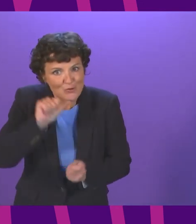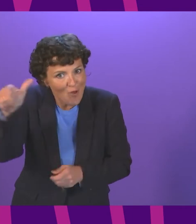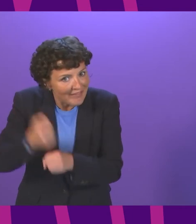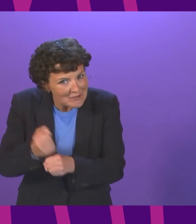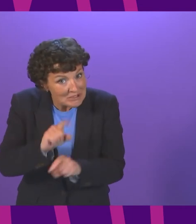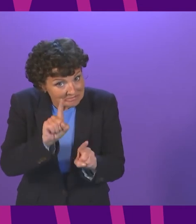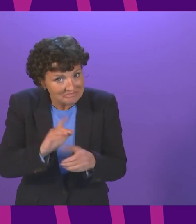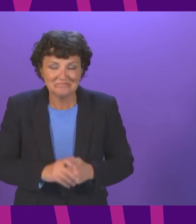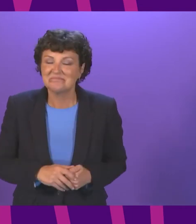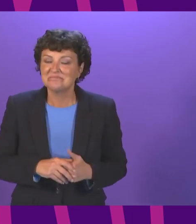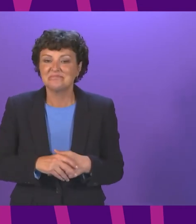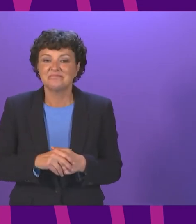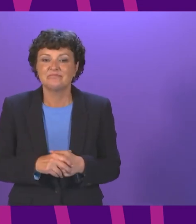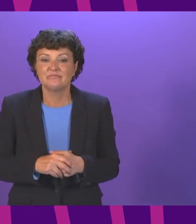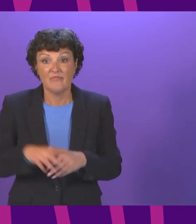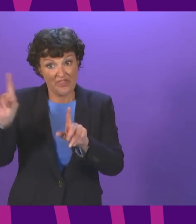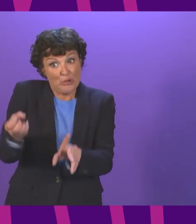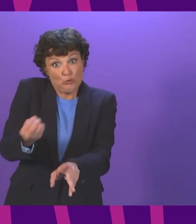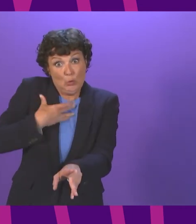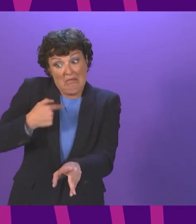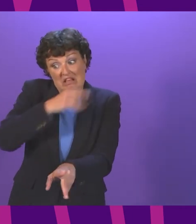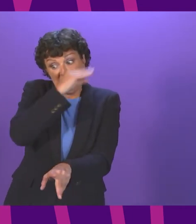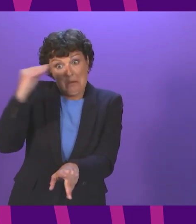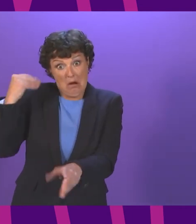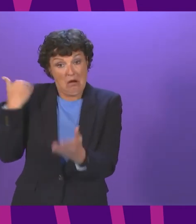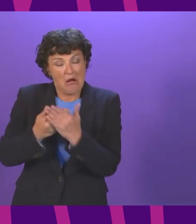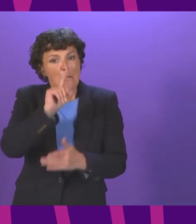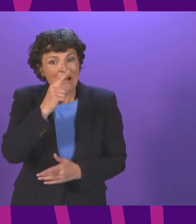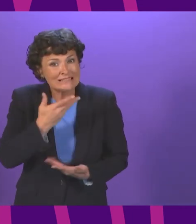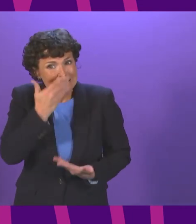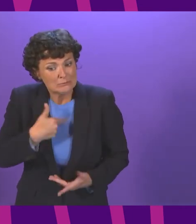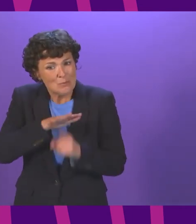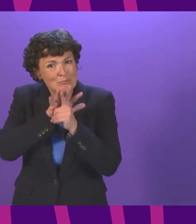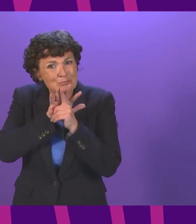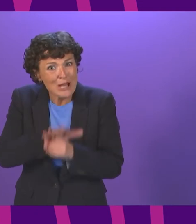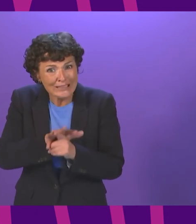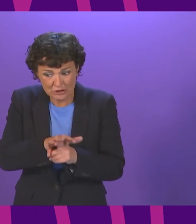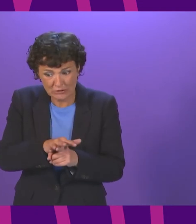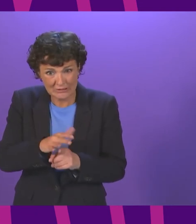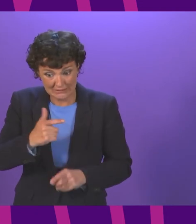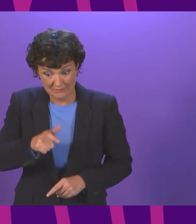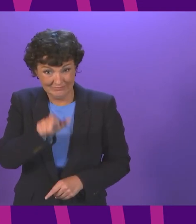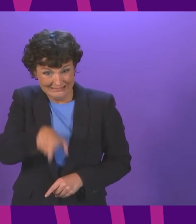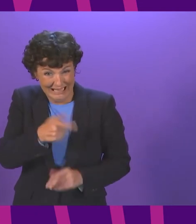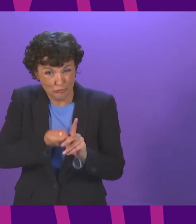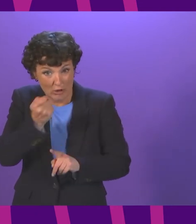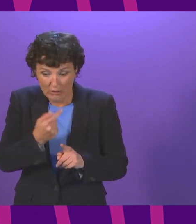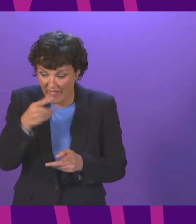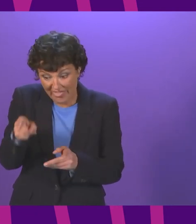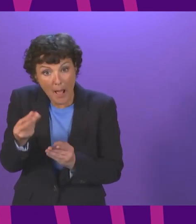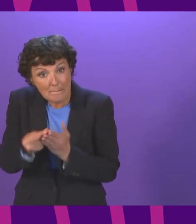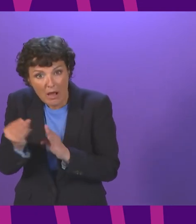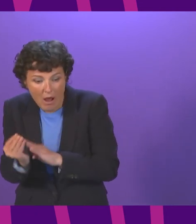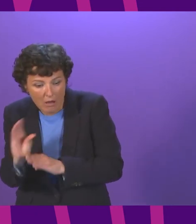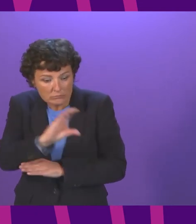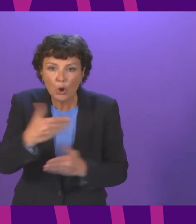I was told repeatedly over the summer about the pressure on tenants rents which funds new builds and is